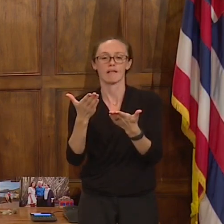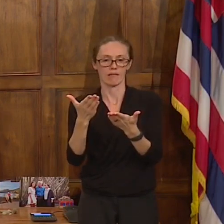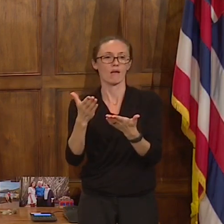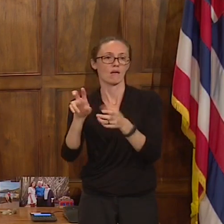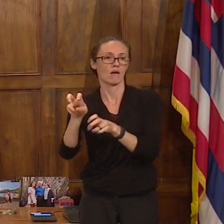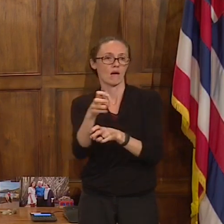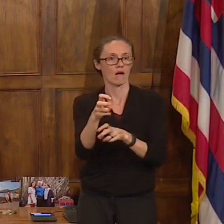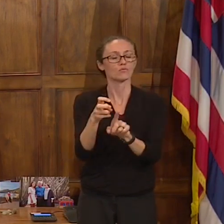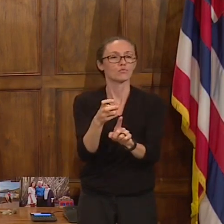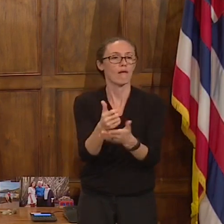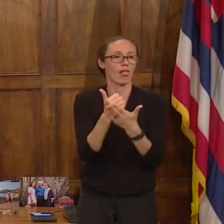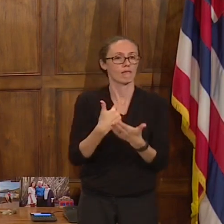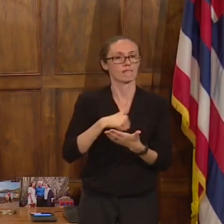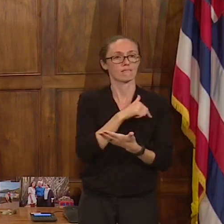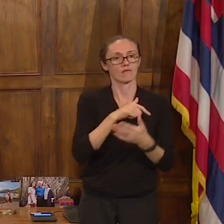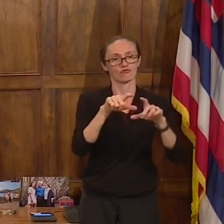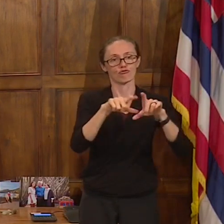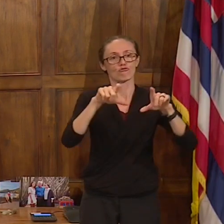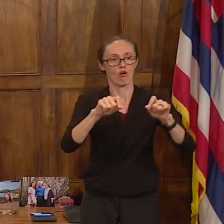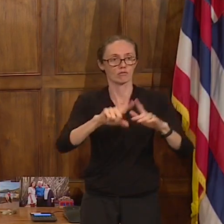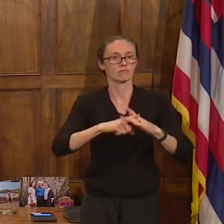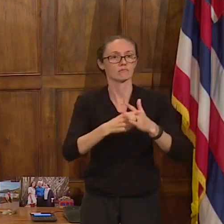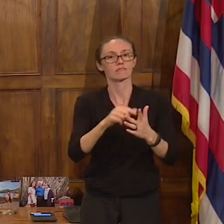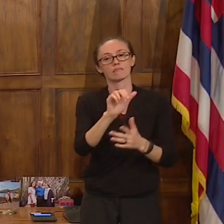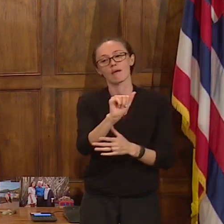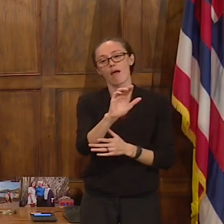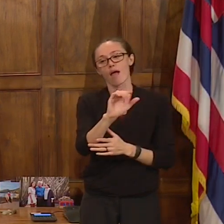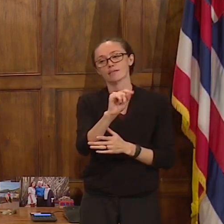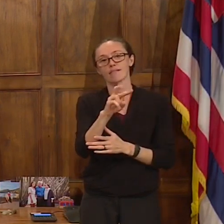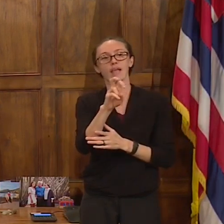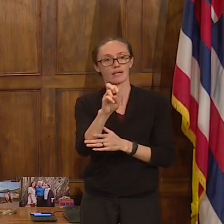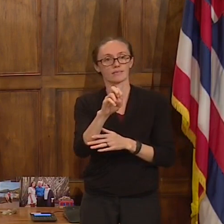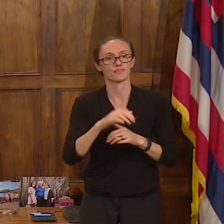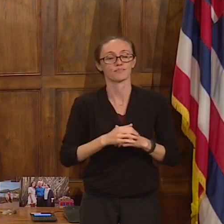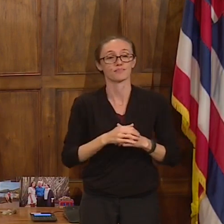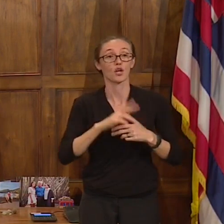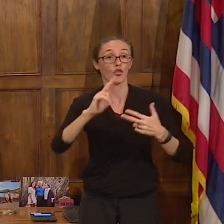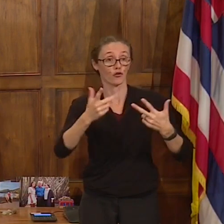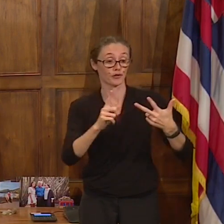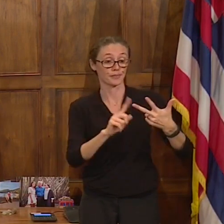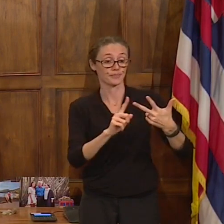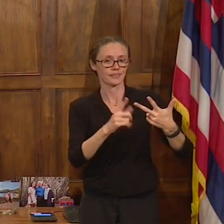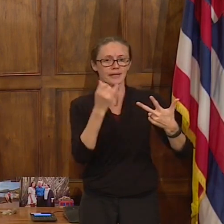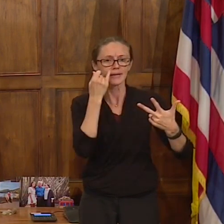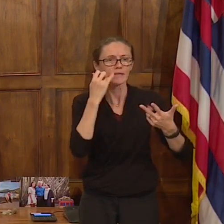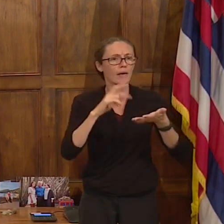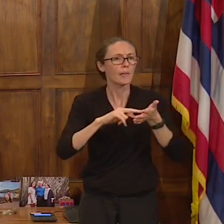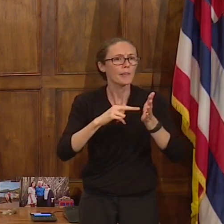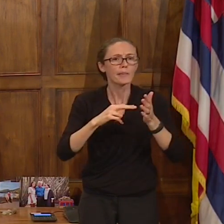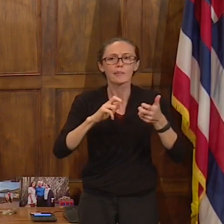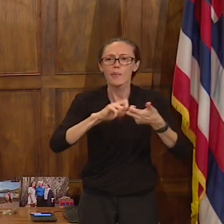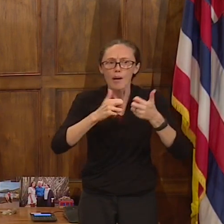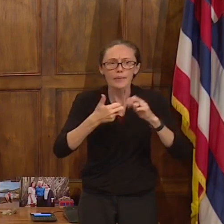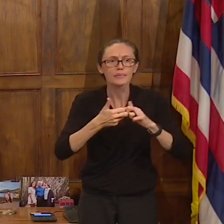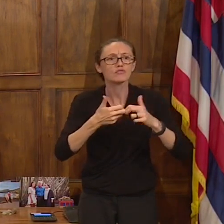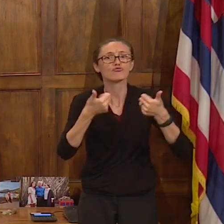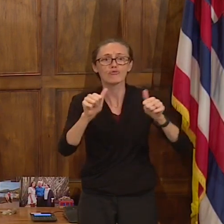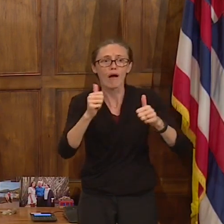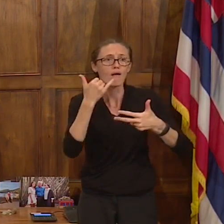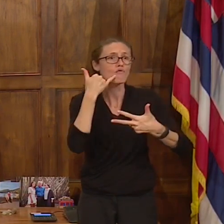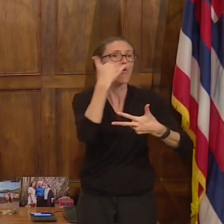activate the cards. Thirdly, if people continue to have technical difficulties when they call